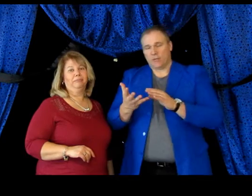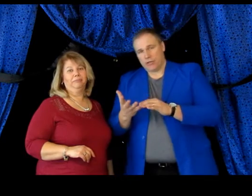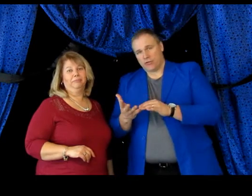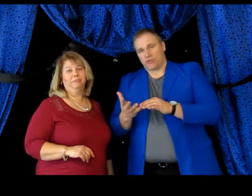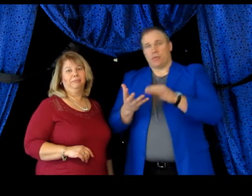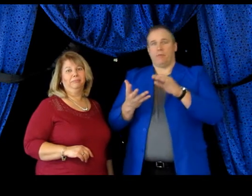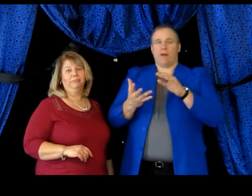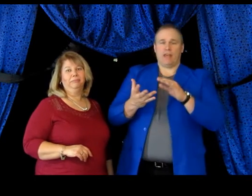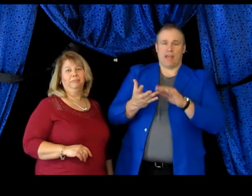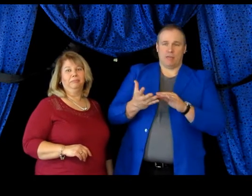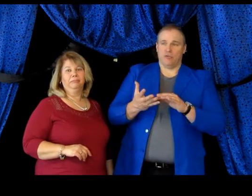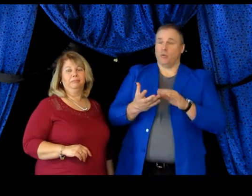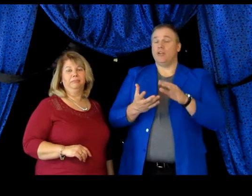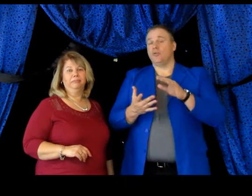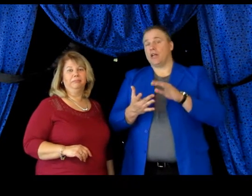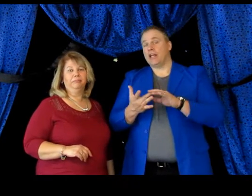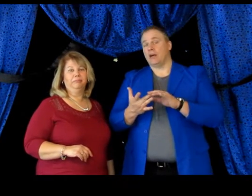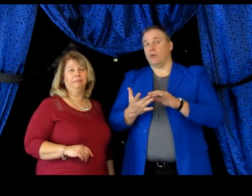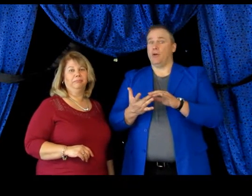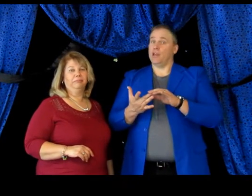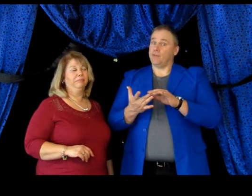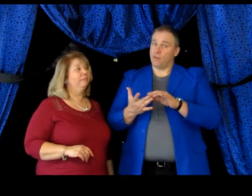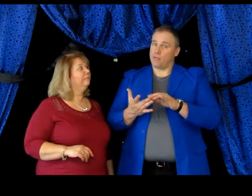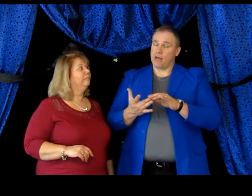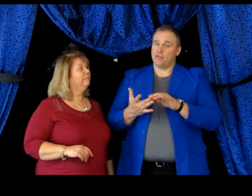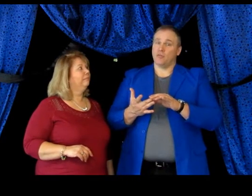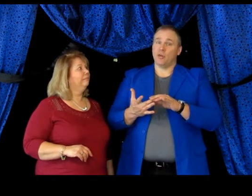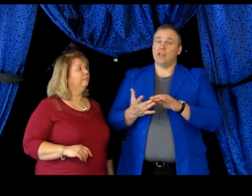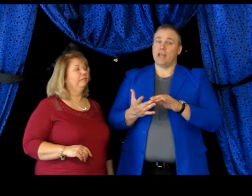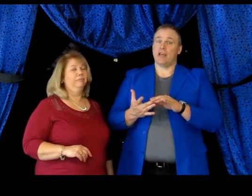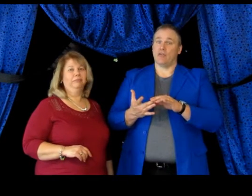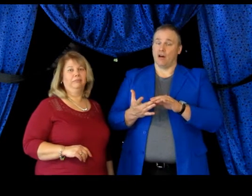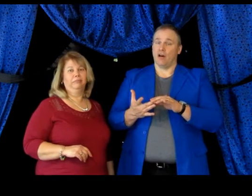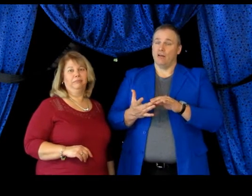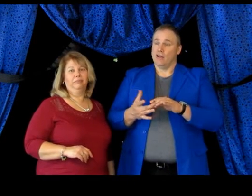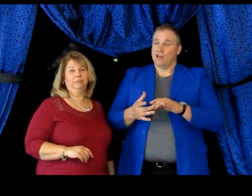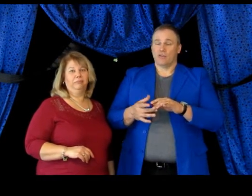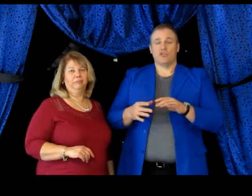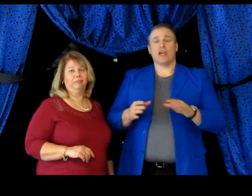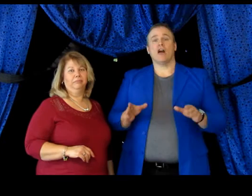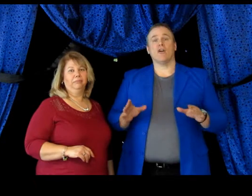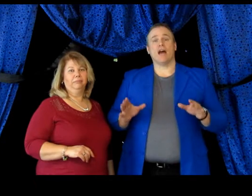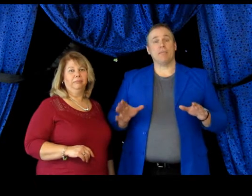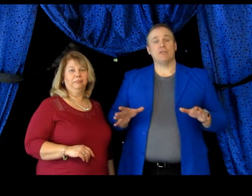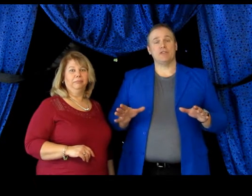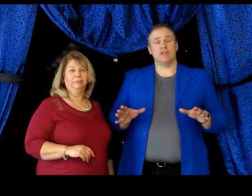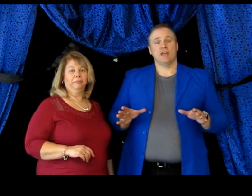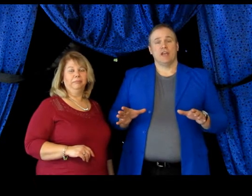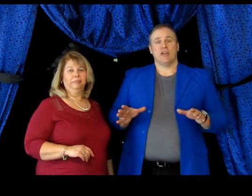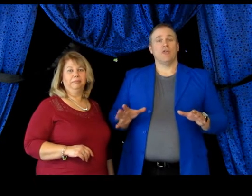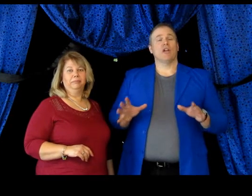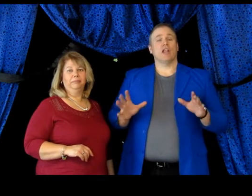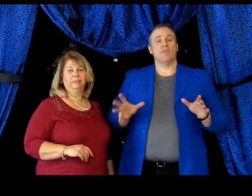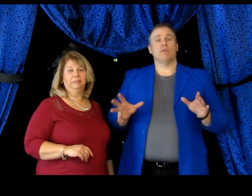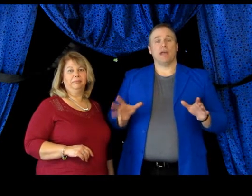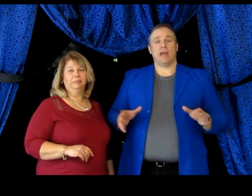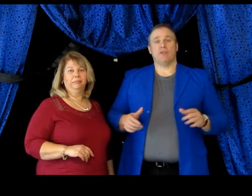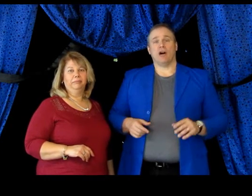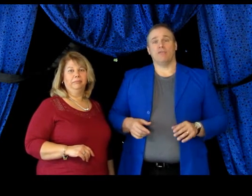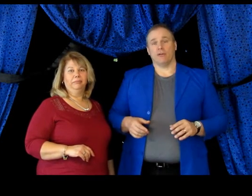the pictures. We provide the animals. We do the cleanup. We don't leave you with a mess. We take care of it all. So check all our options. You're going to love what we have to offer.